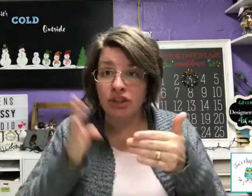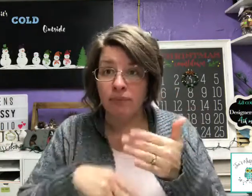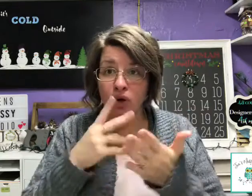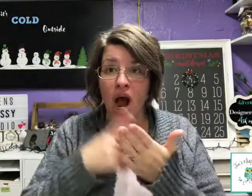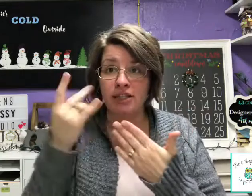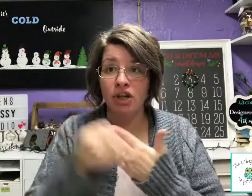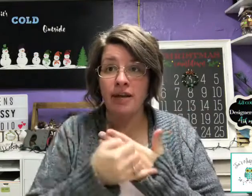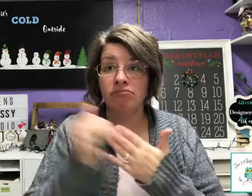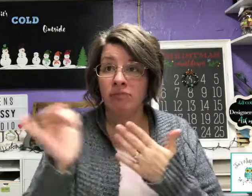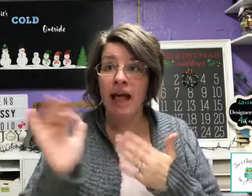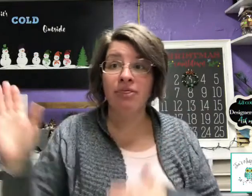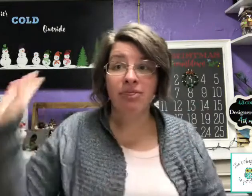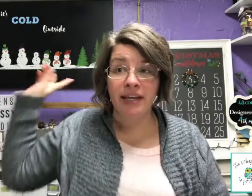project, nothing.